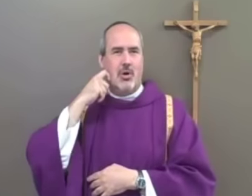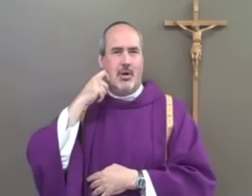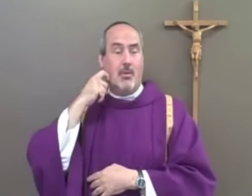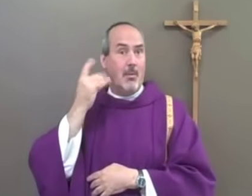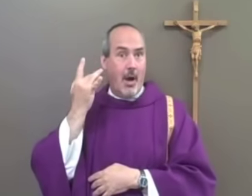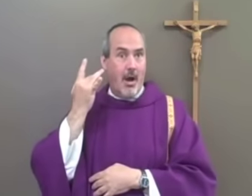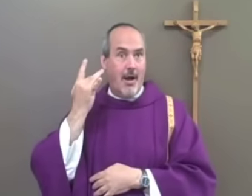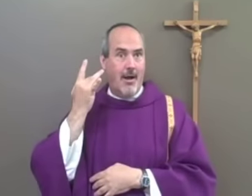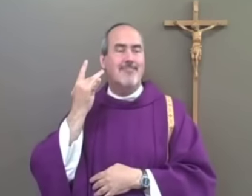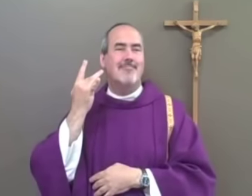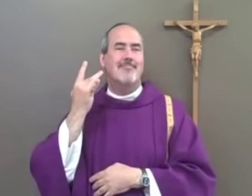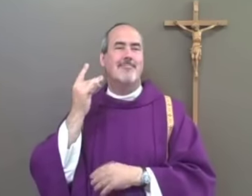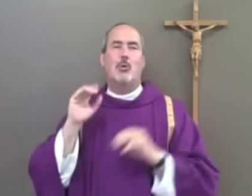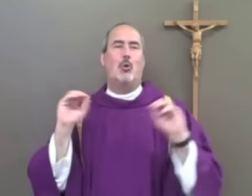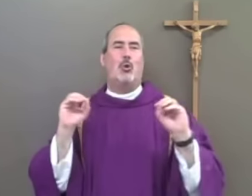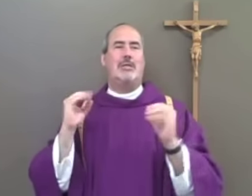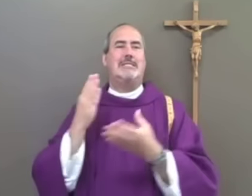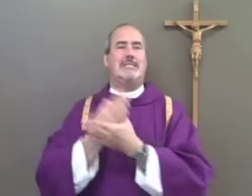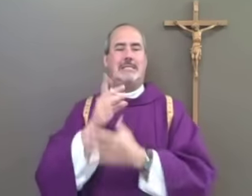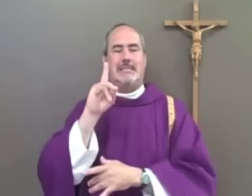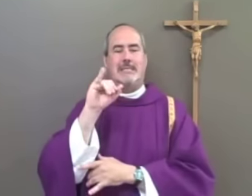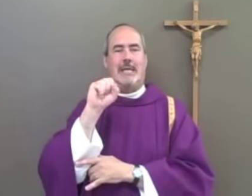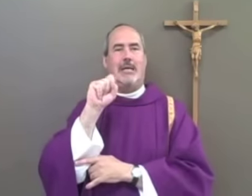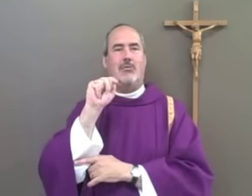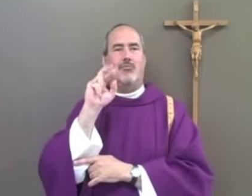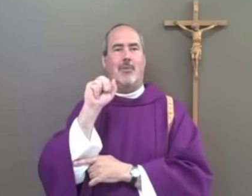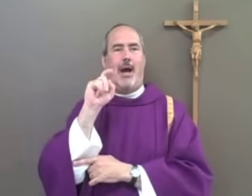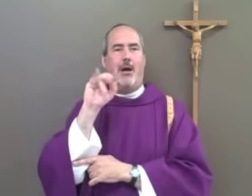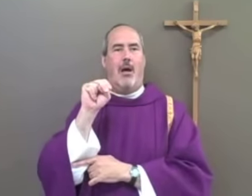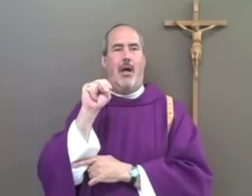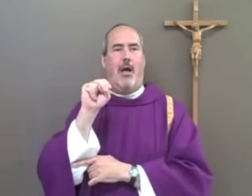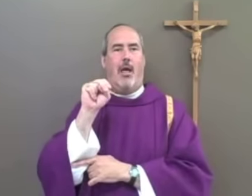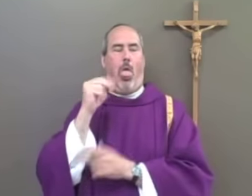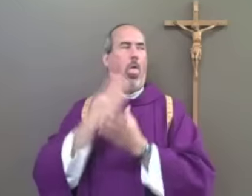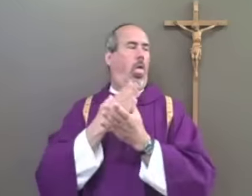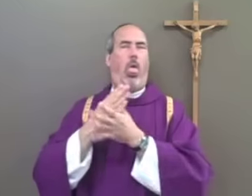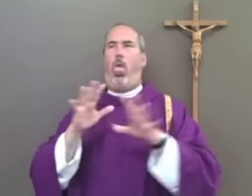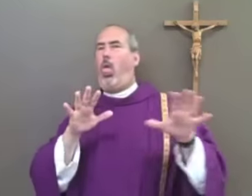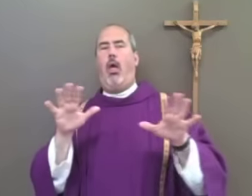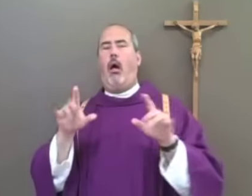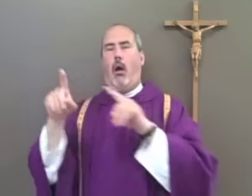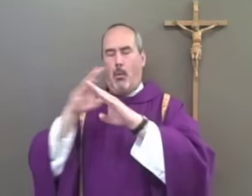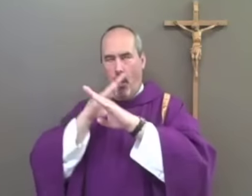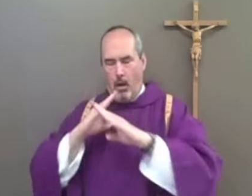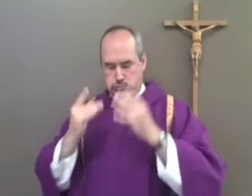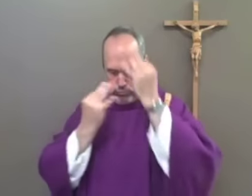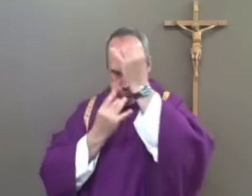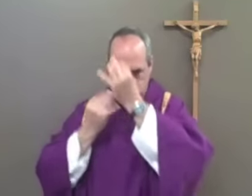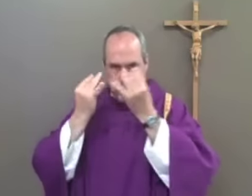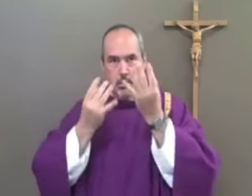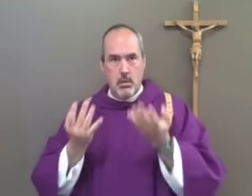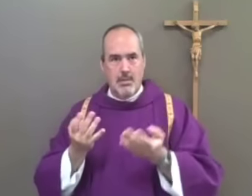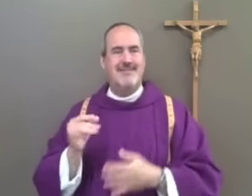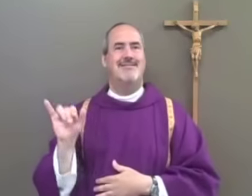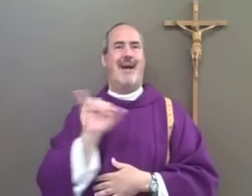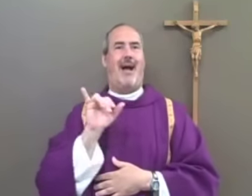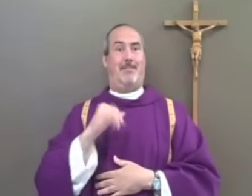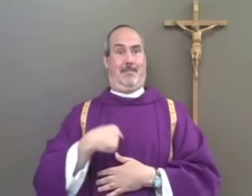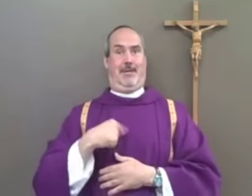Jesus went to His quiet place, which was the desert, where He had no distractions, where it was quiet,